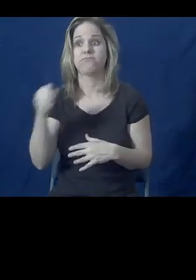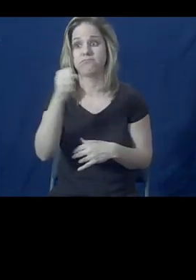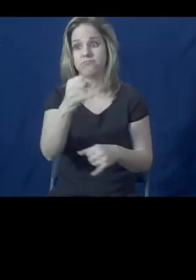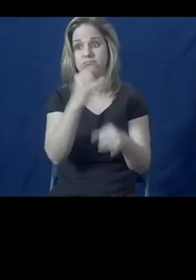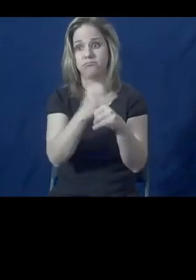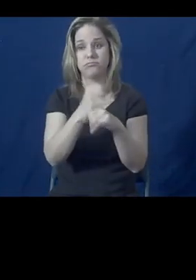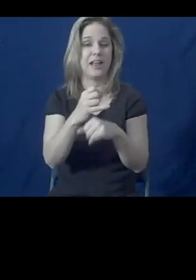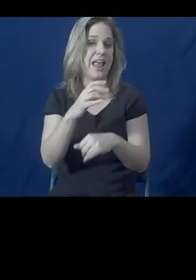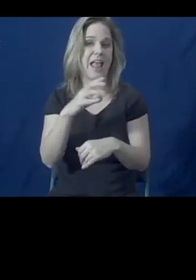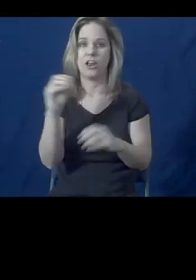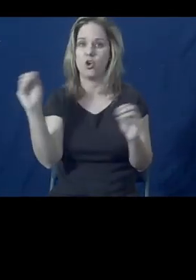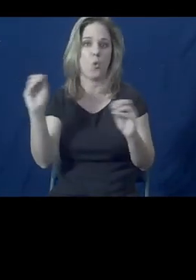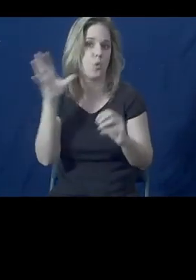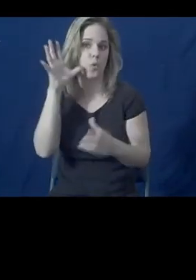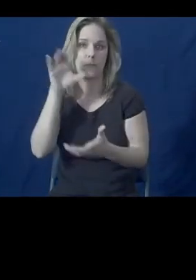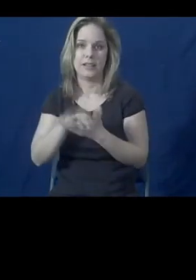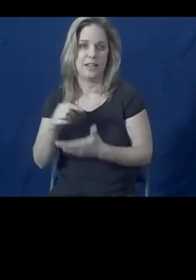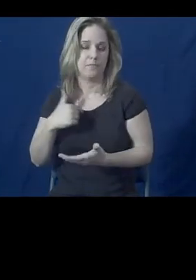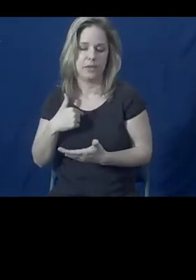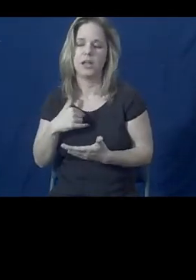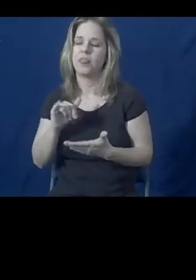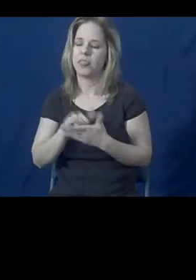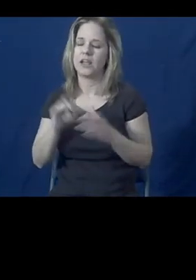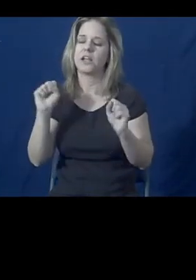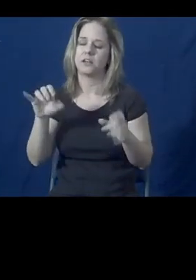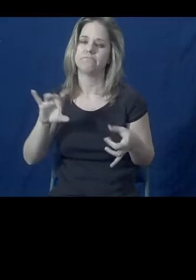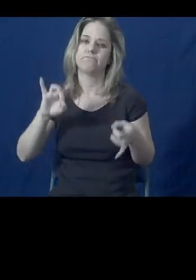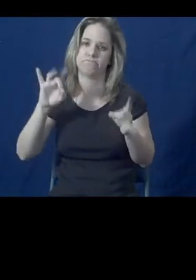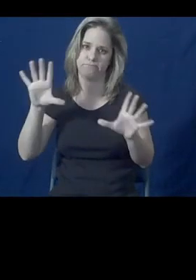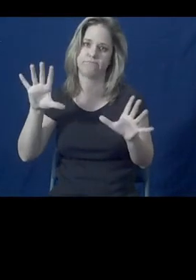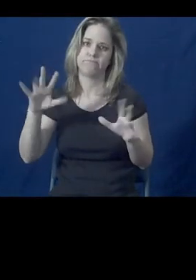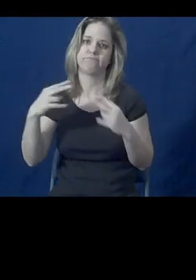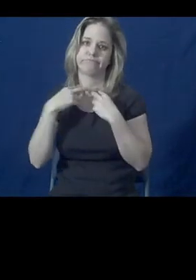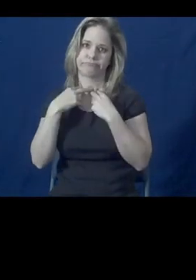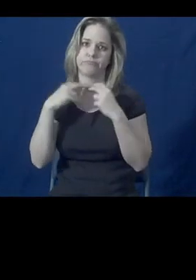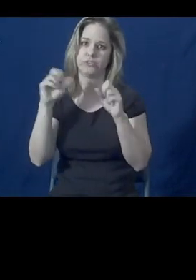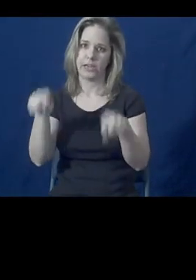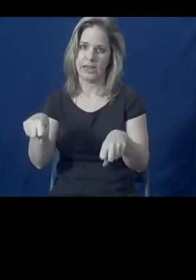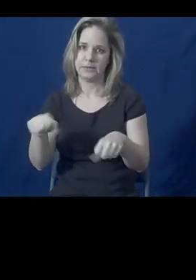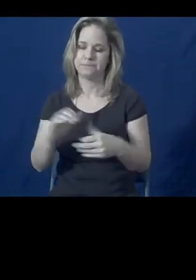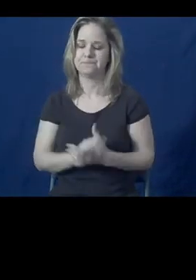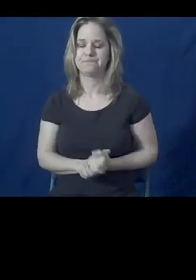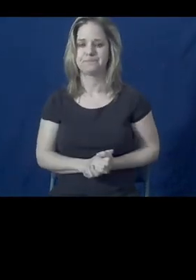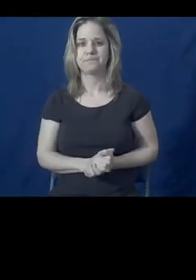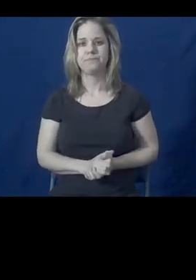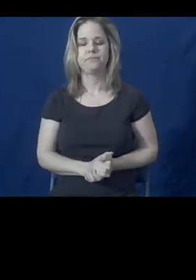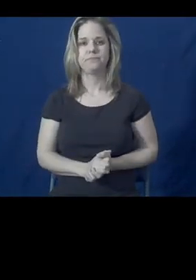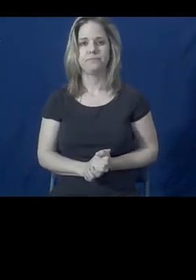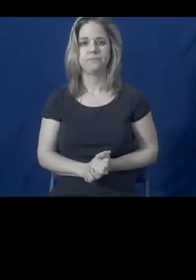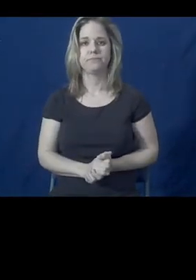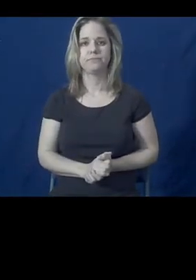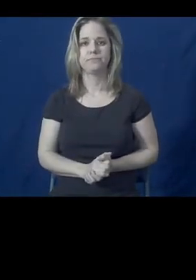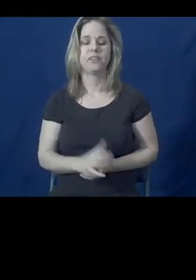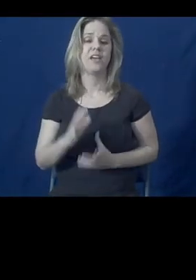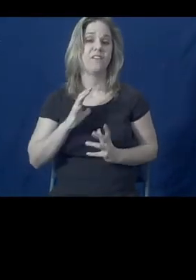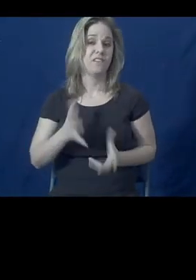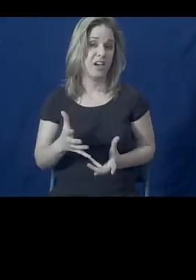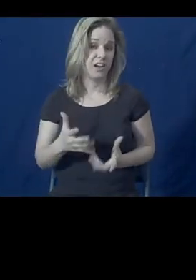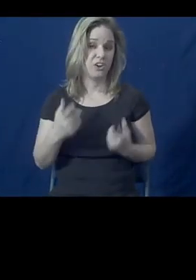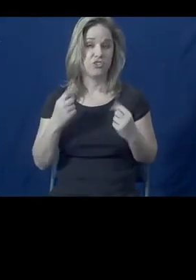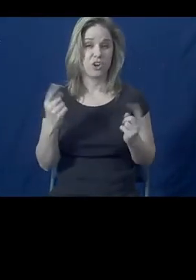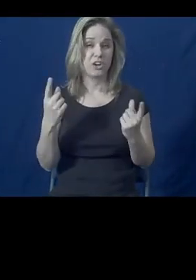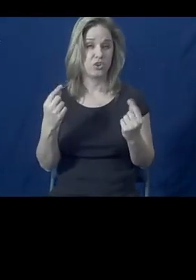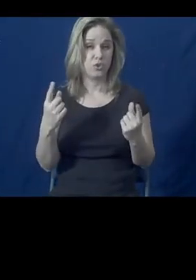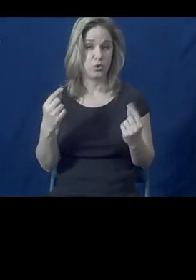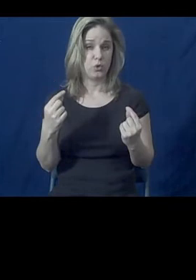truly debilitating and paralyzing. So what we try to do in situations like this, and if go